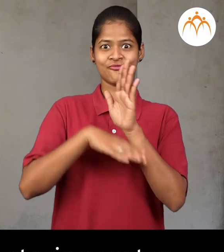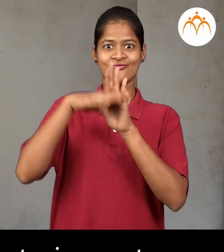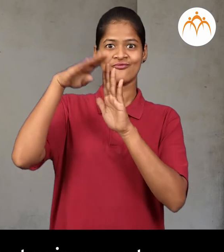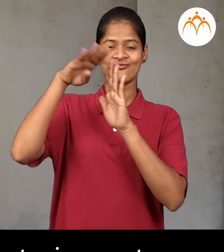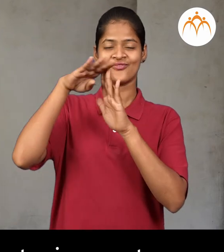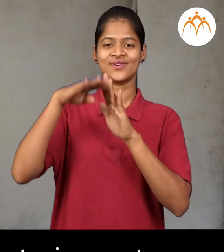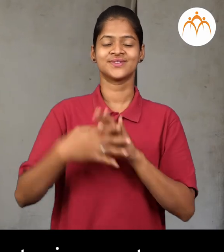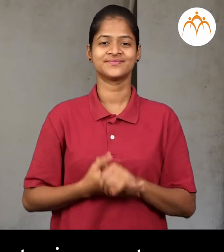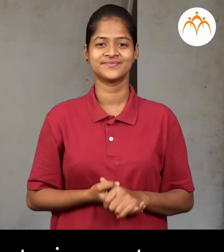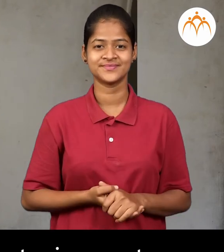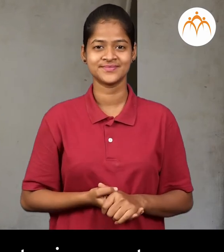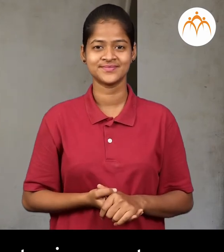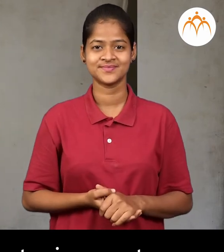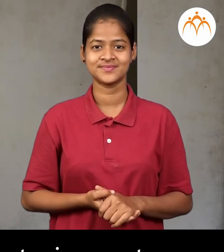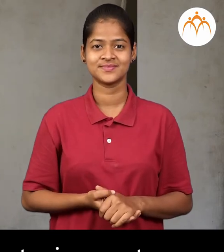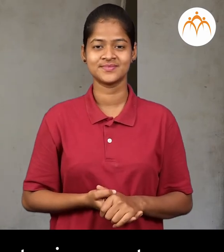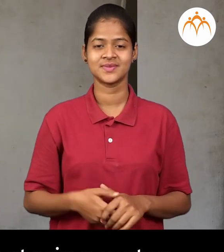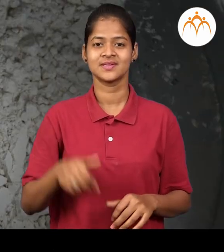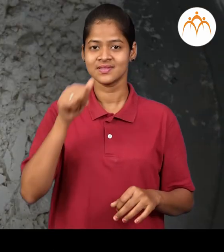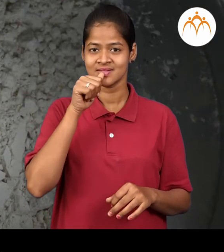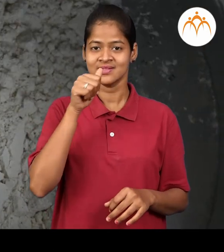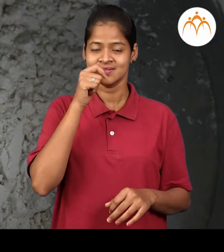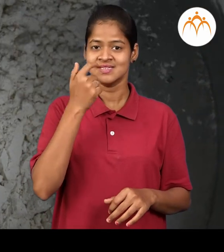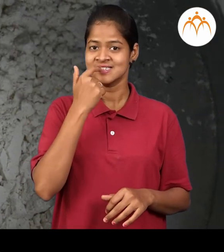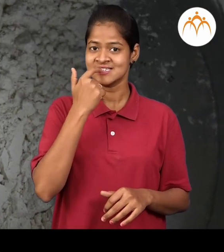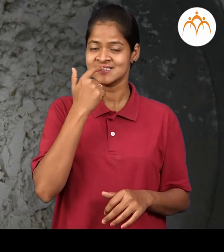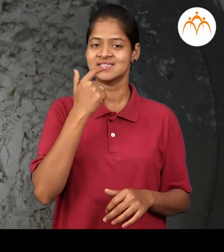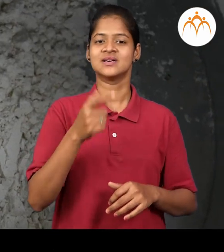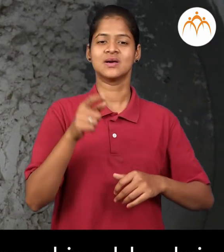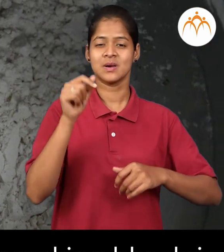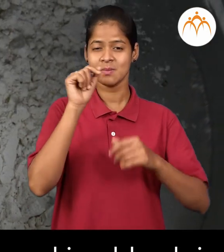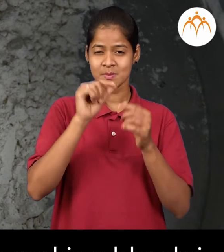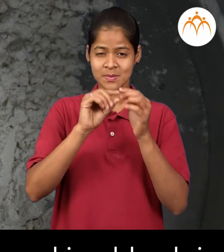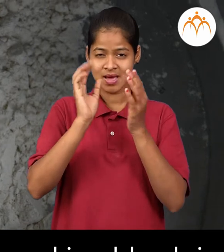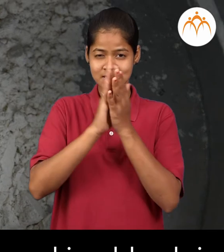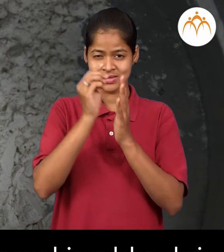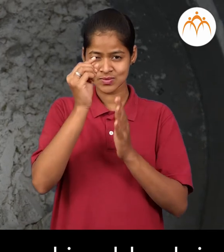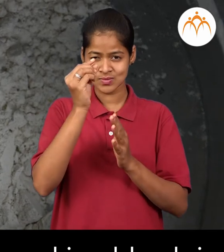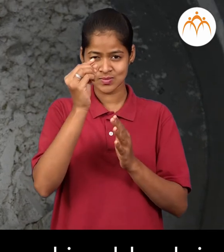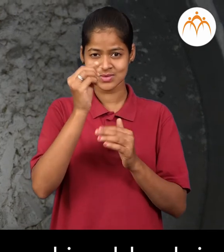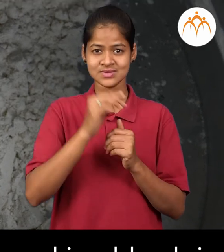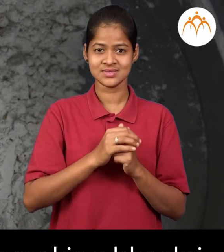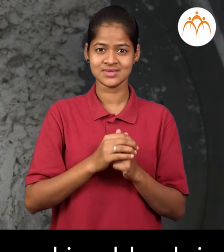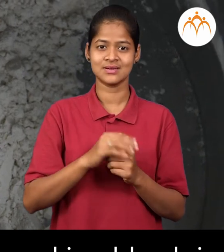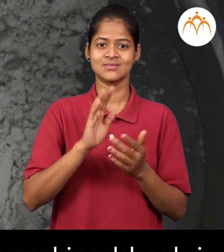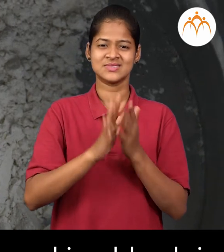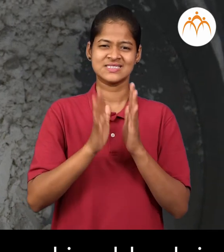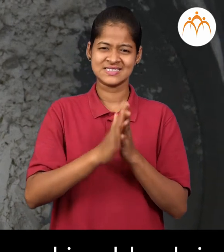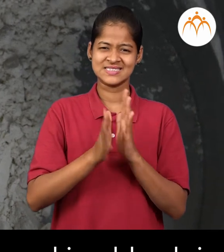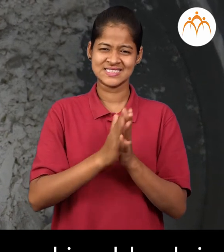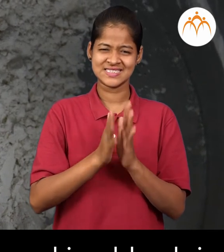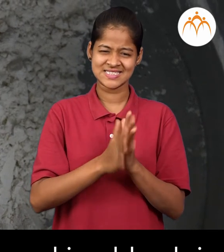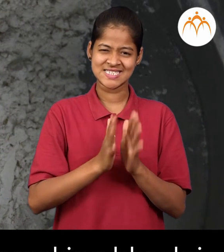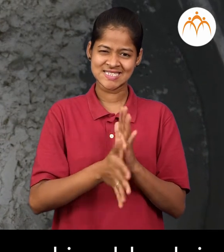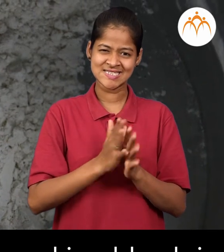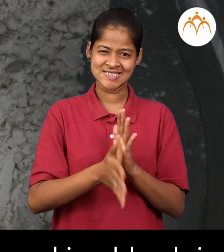storing water. Floor Jawaar floor is used for making